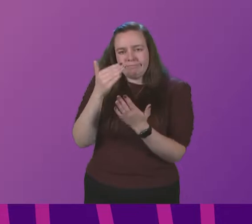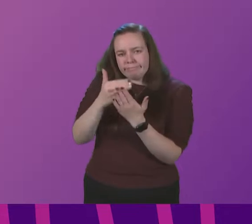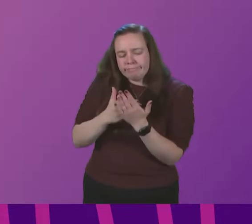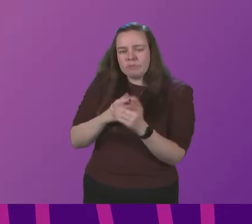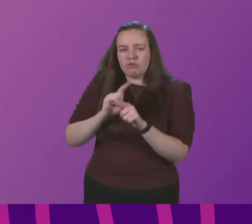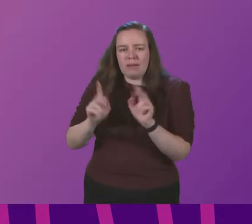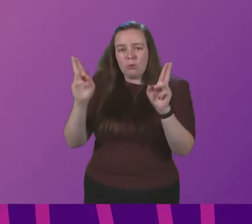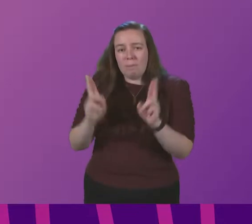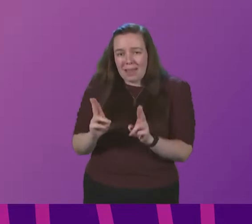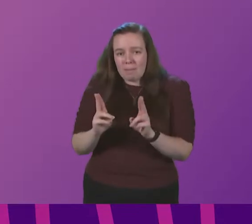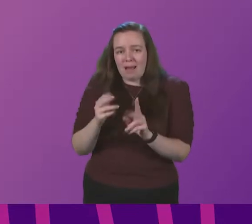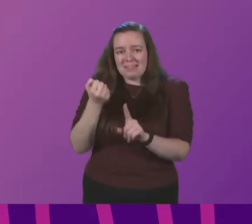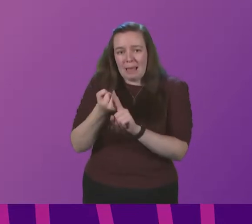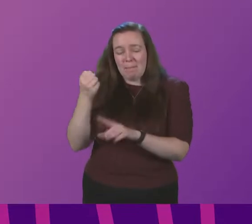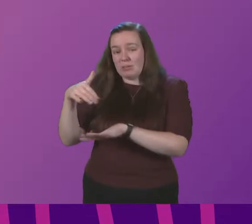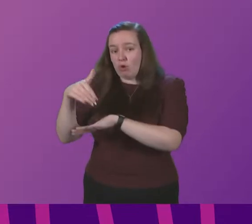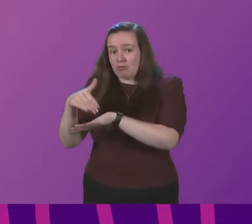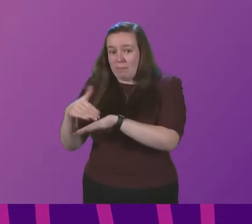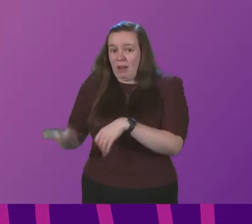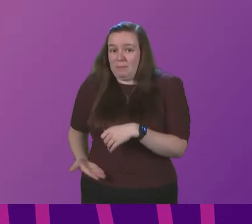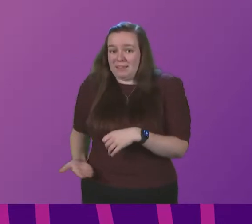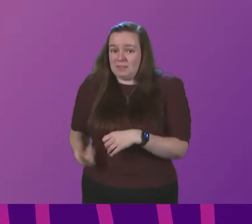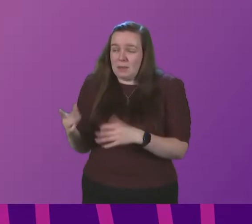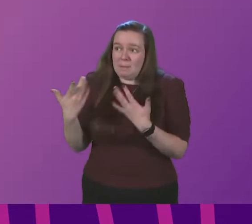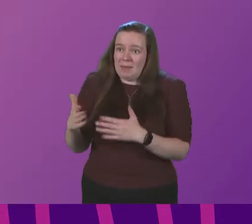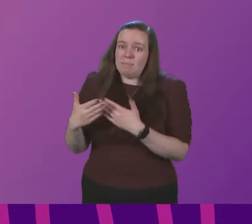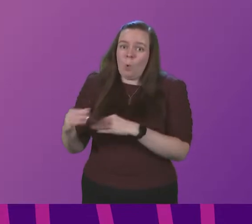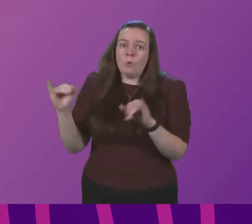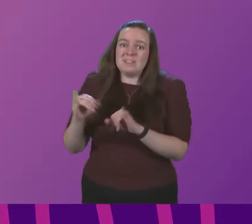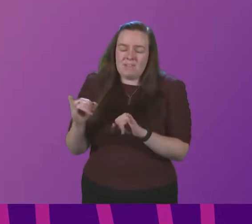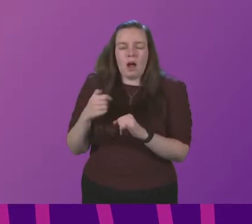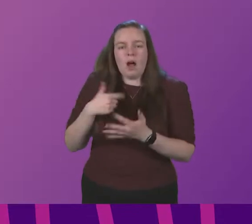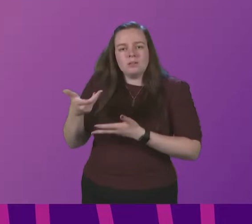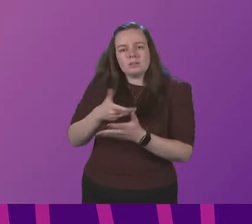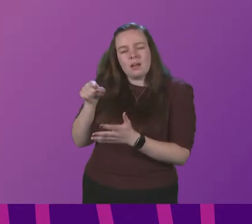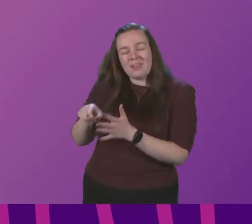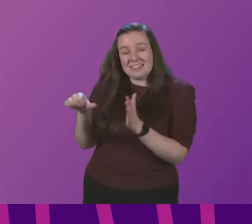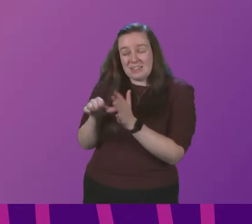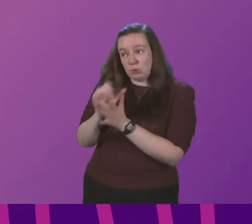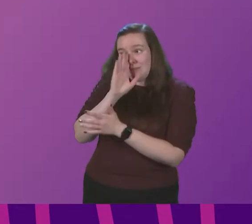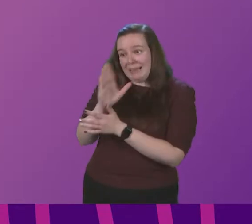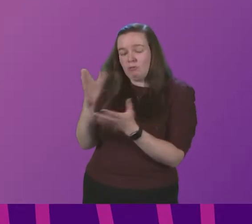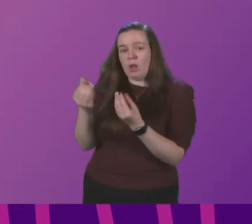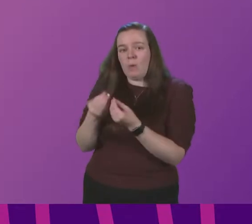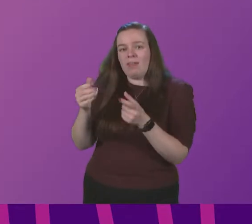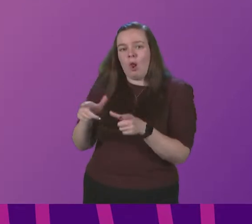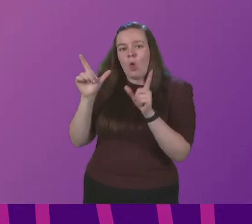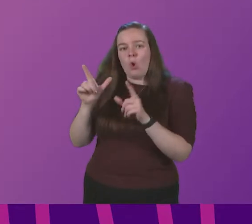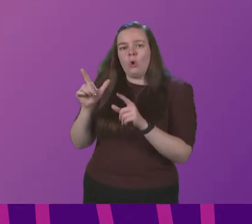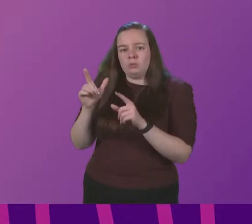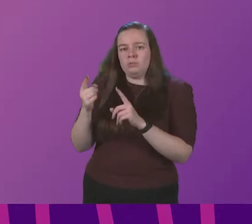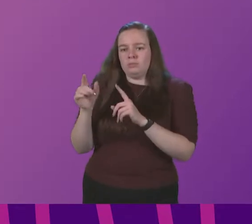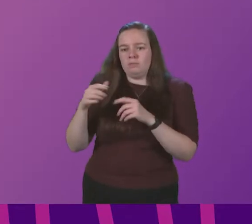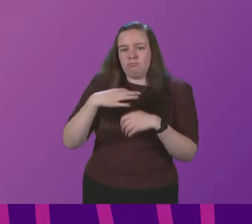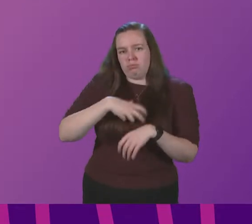minimise the impact on criminal businesses but that has been more severe I discussed this issue directly with the Lord President just